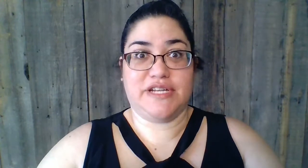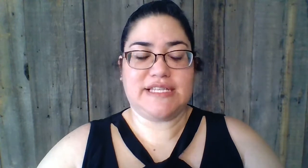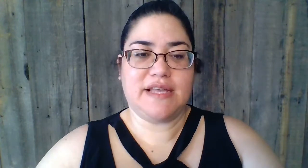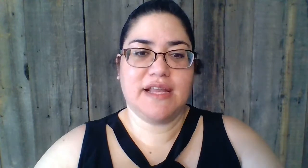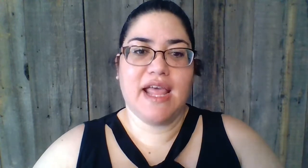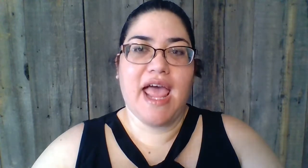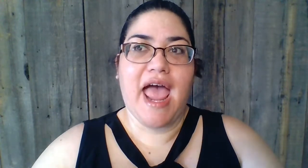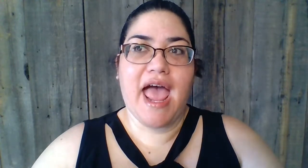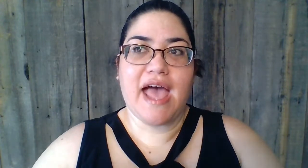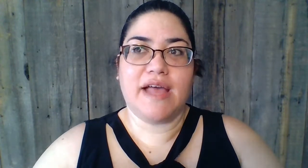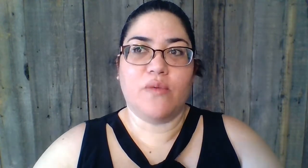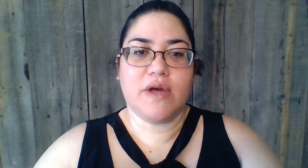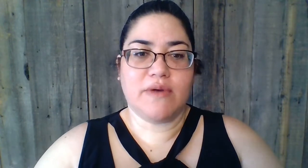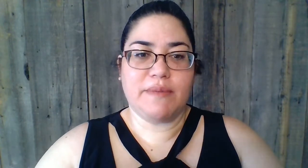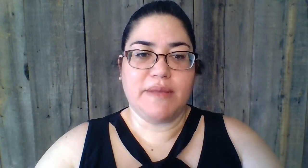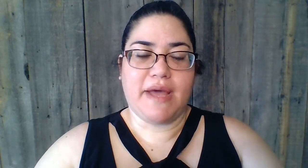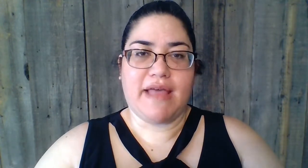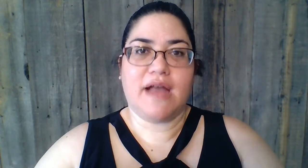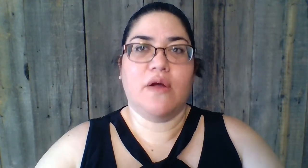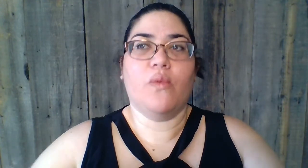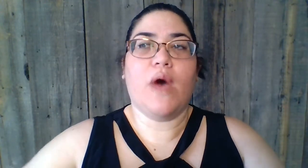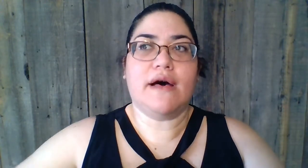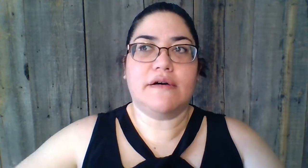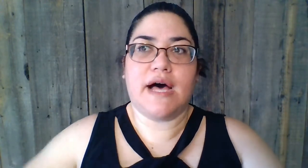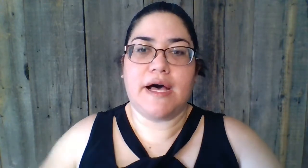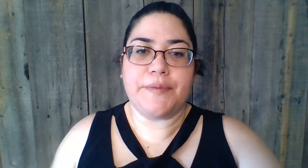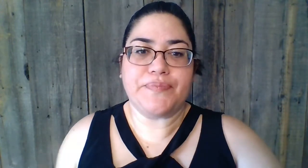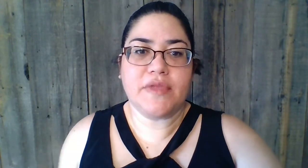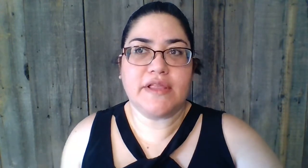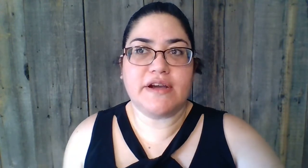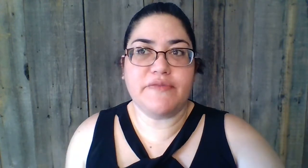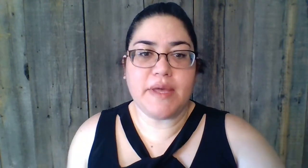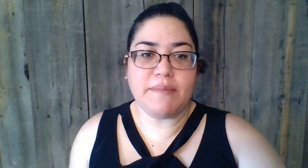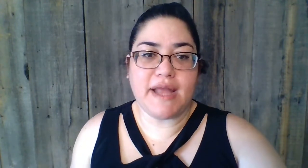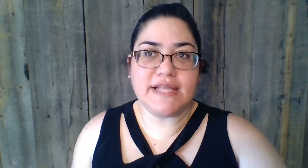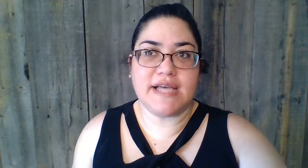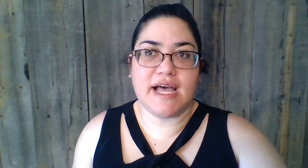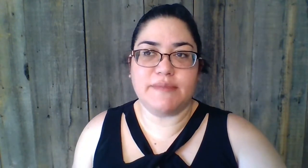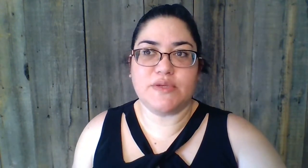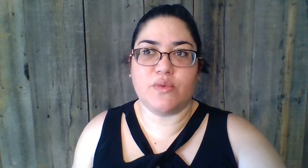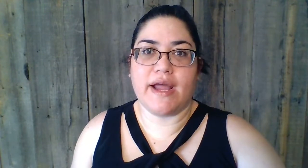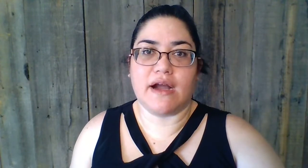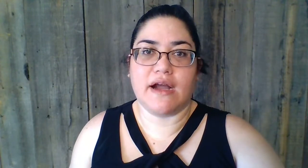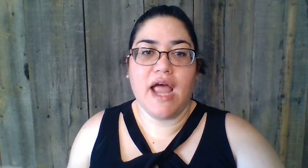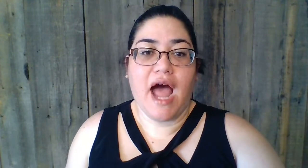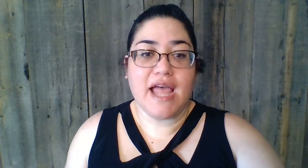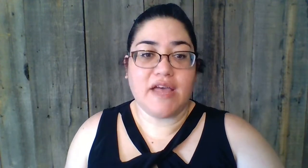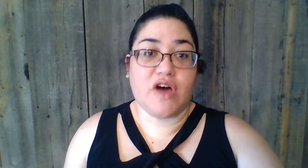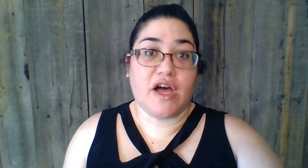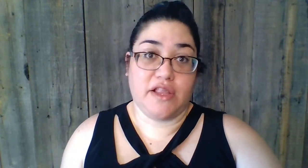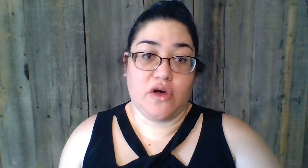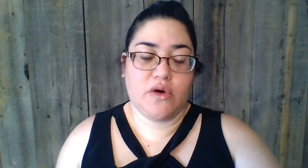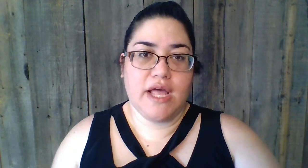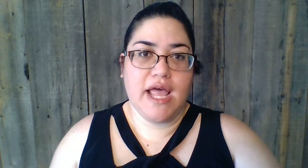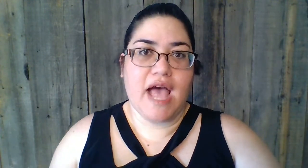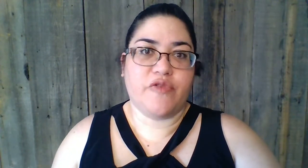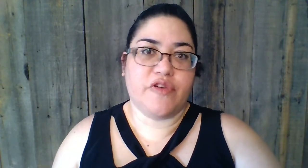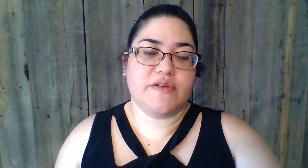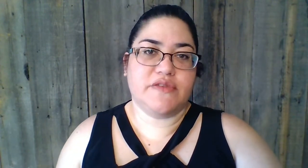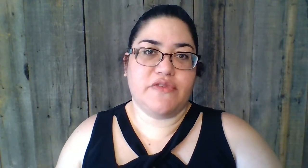does it. And what do I mean by that? Well, there have been many times where I have gone low. And for those of